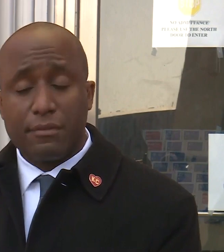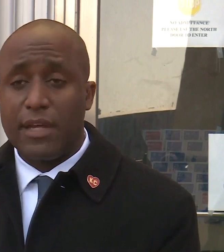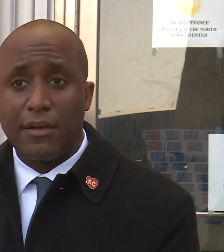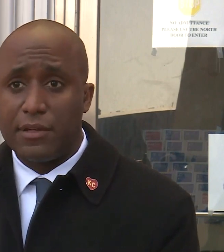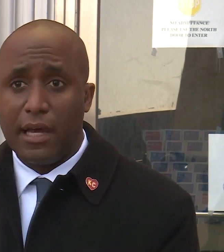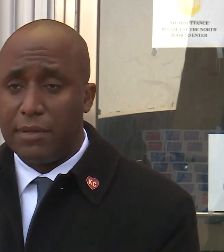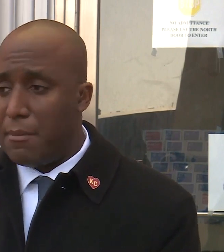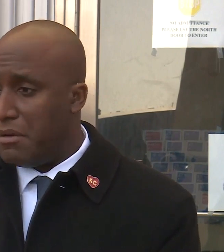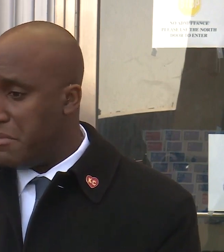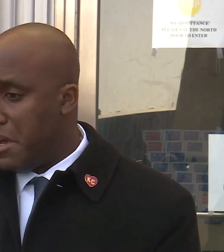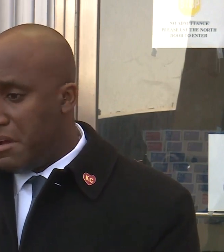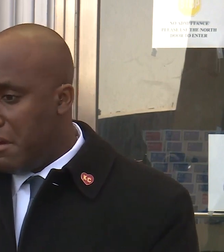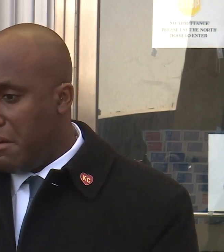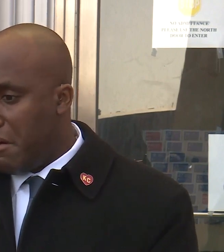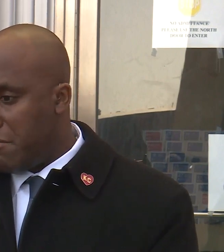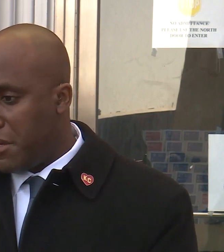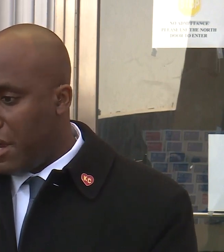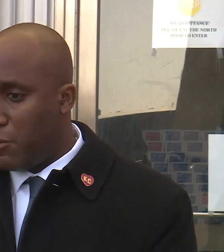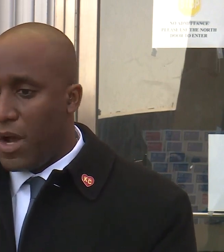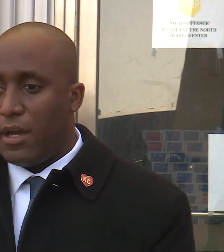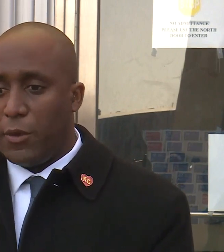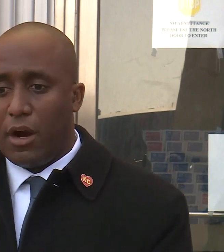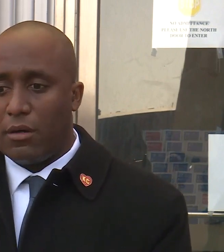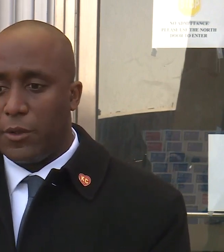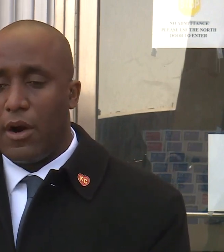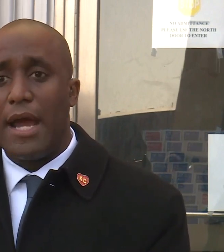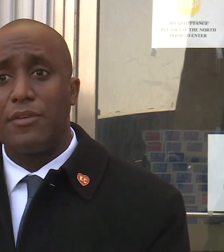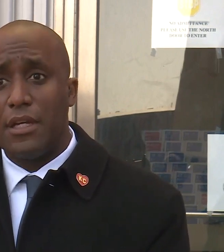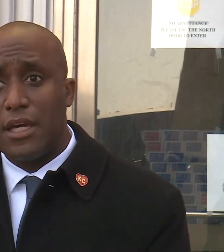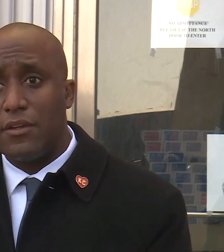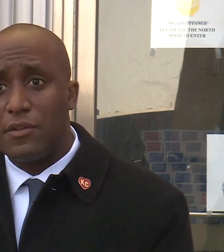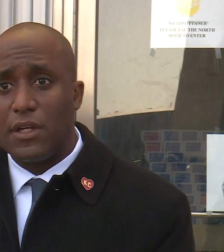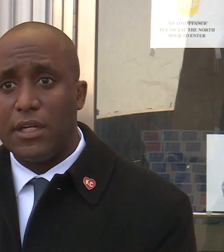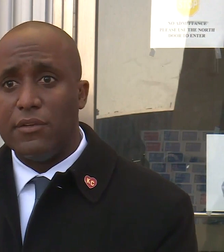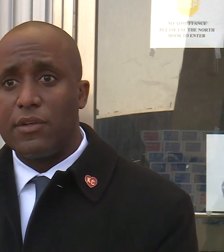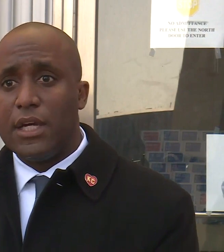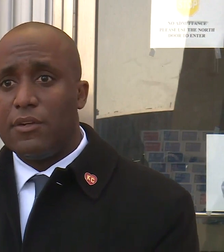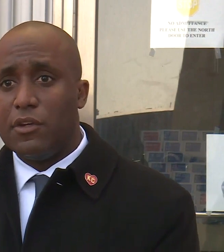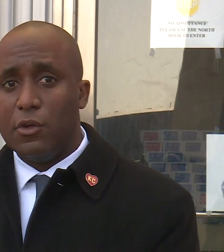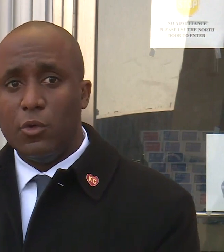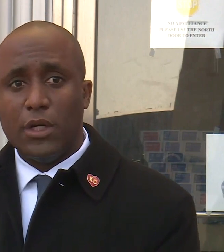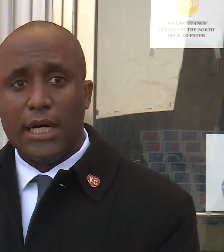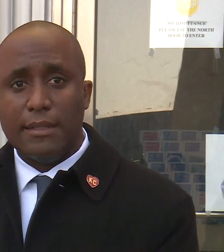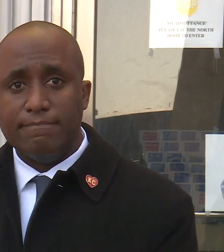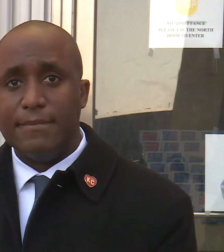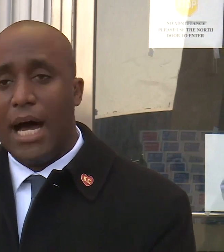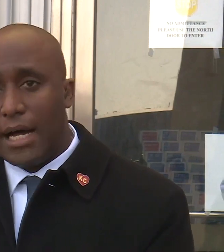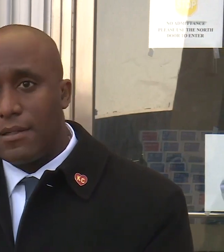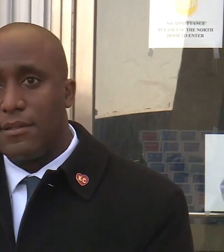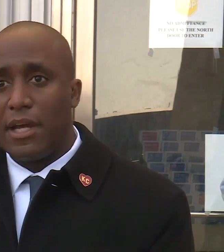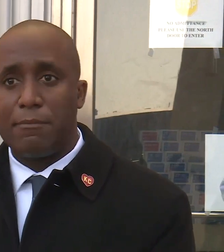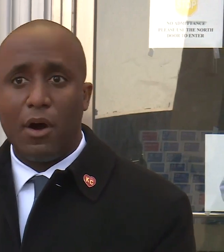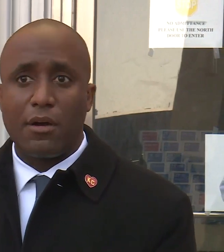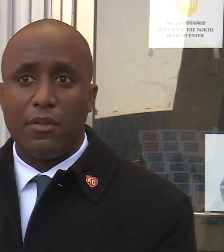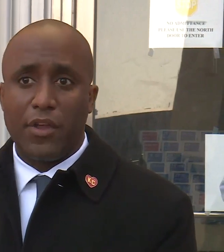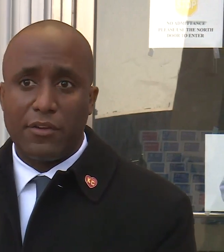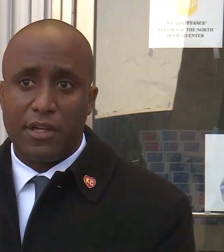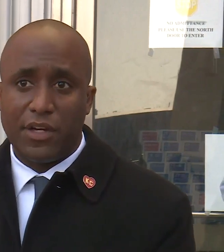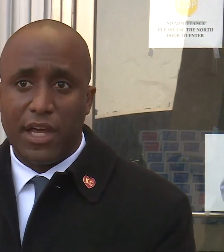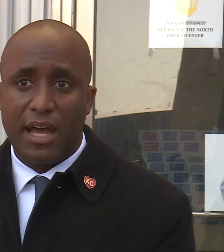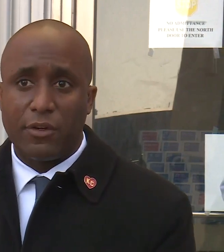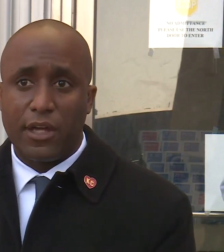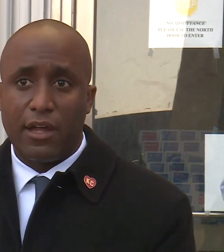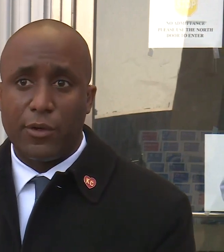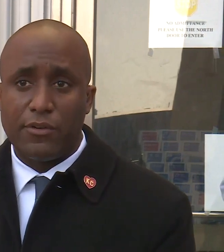Yes, yes. In an unmitigated way, we are asking Kansas Cityans to not take part in